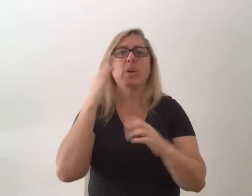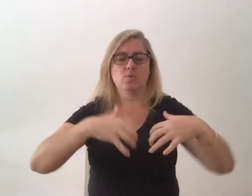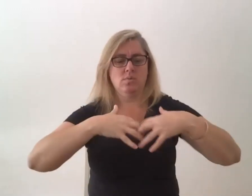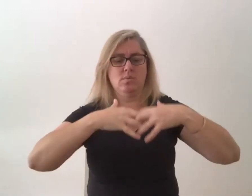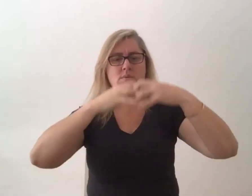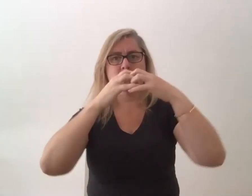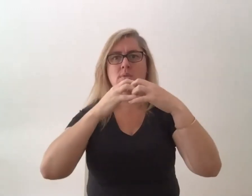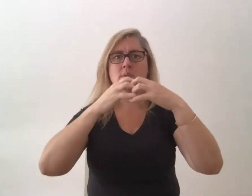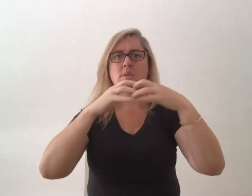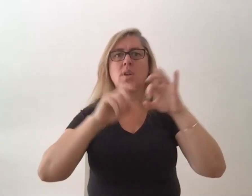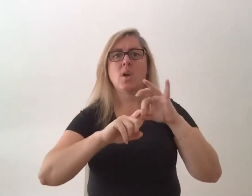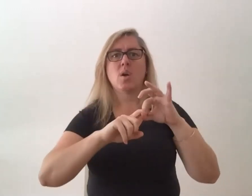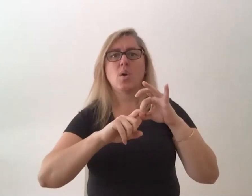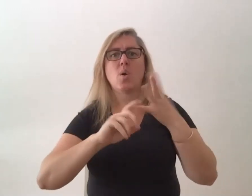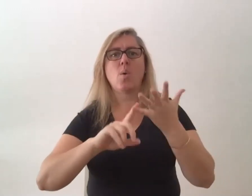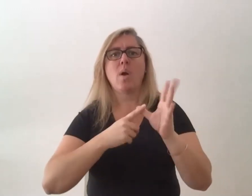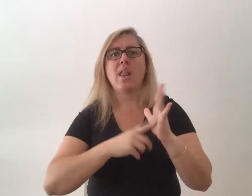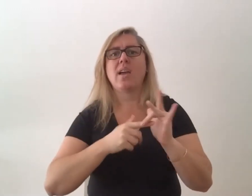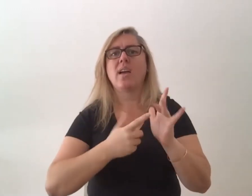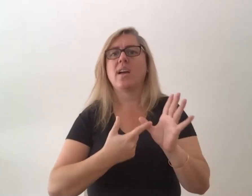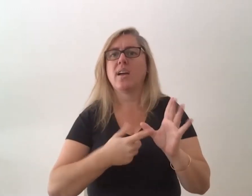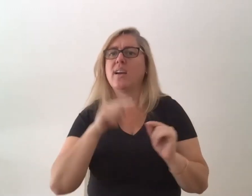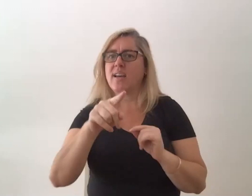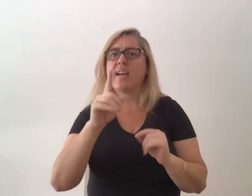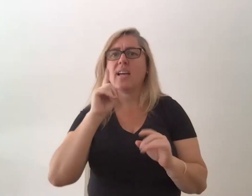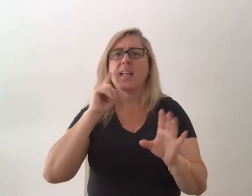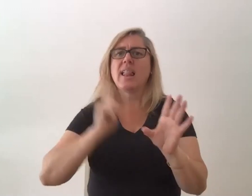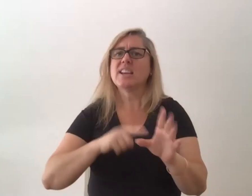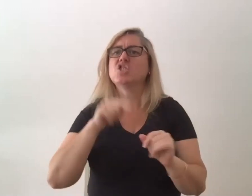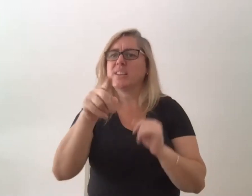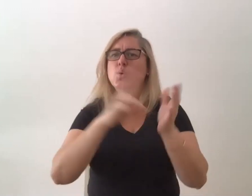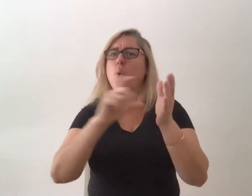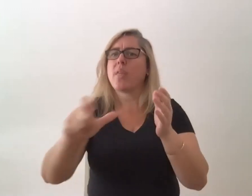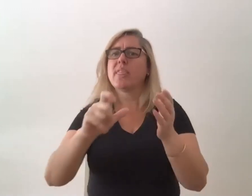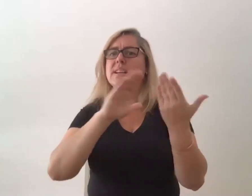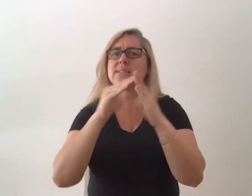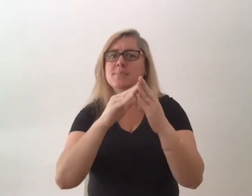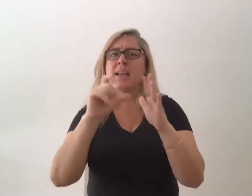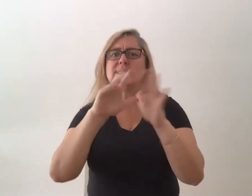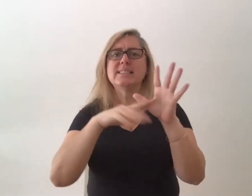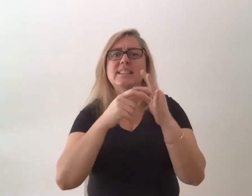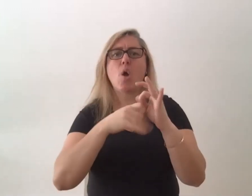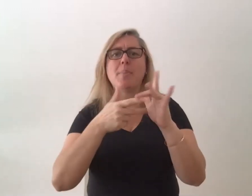um at katan hall as part of darabin arts and um